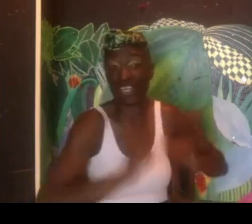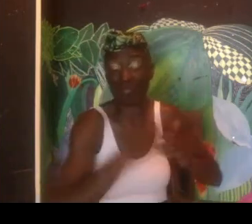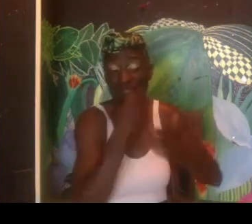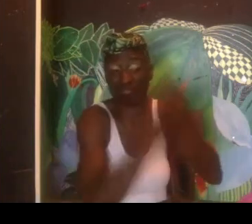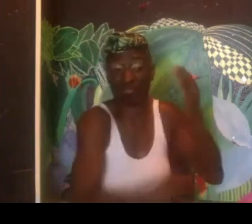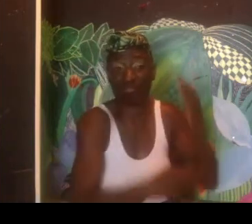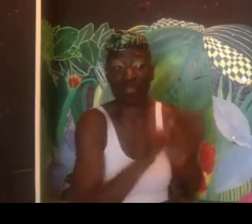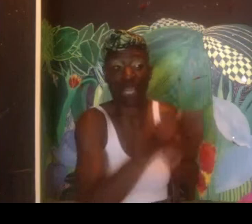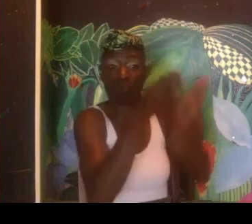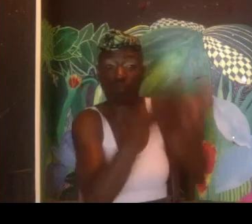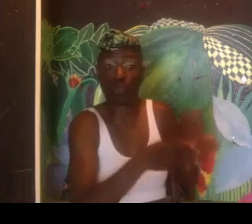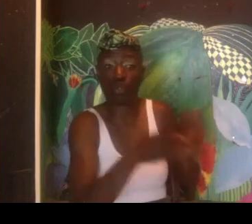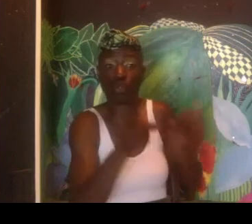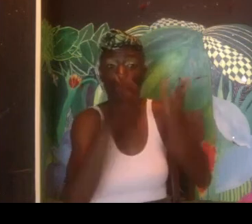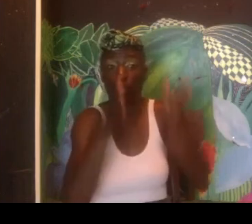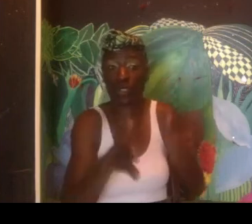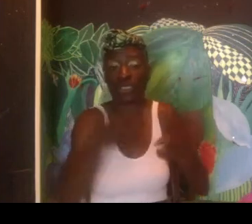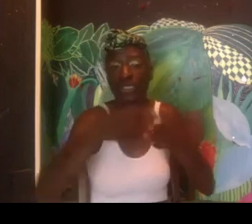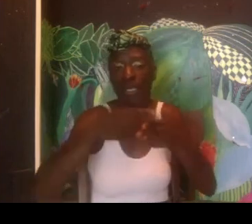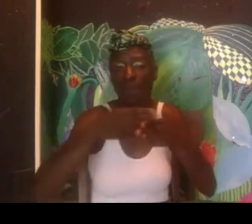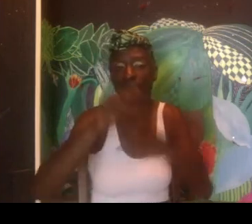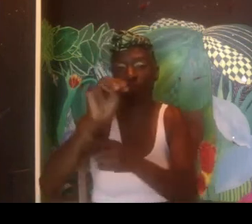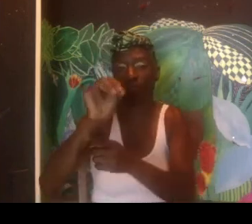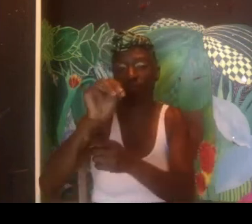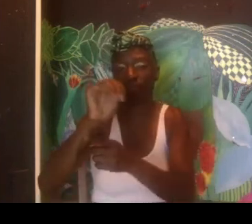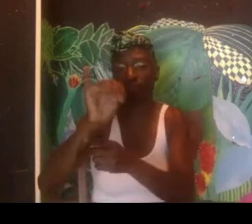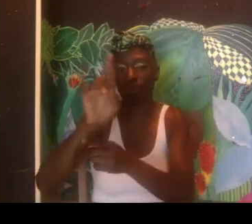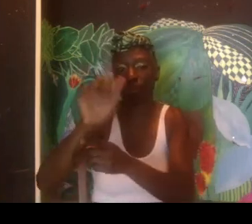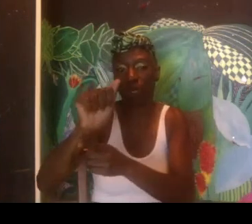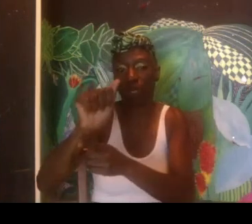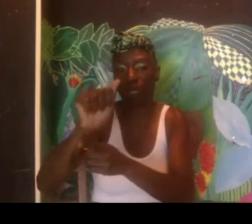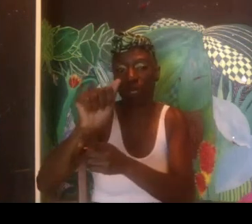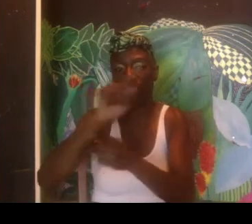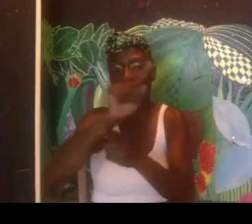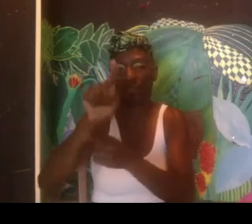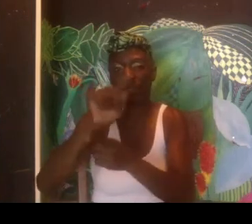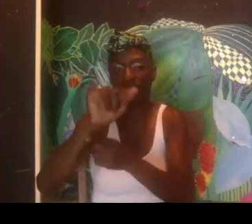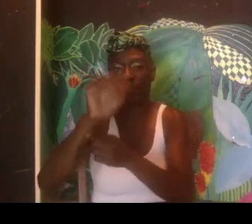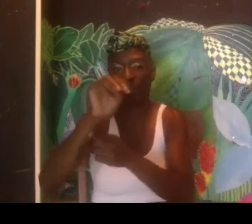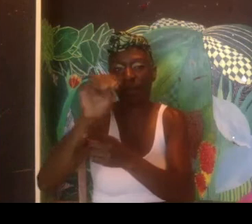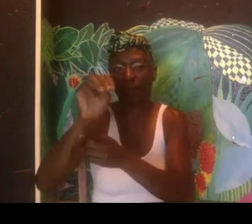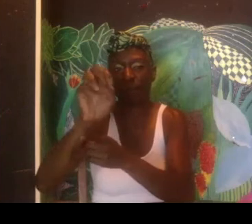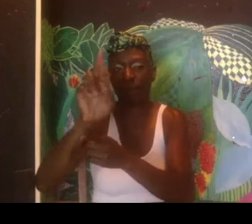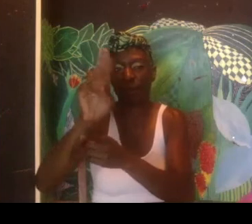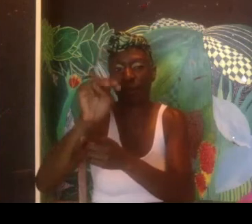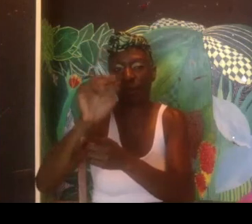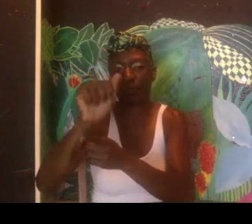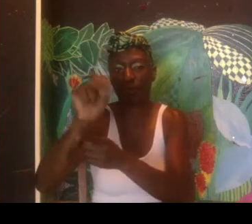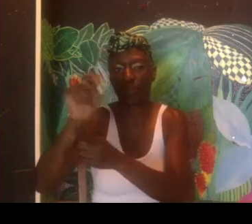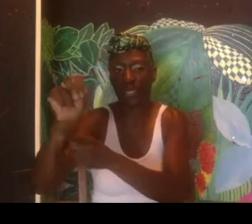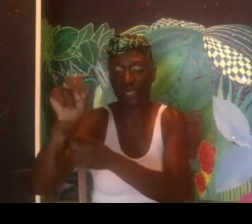contract. And away we went in the theater. And that director's name was Mira